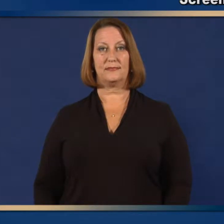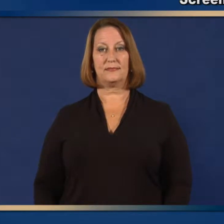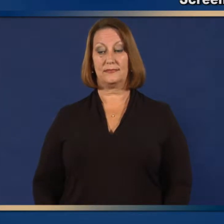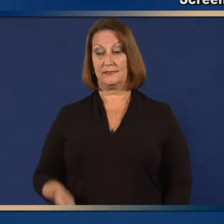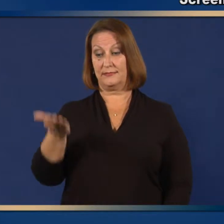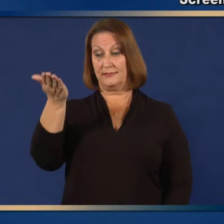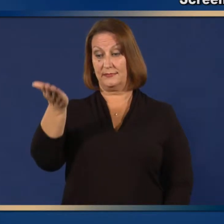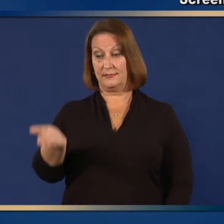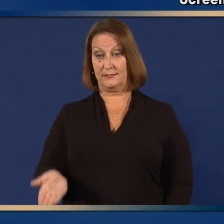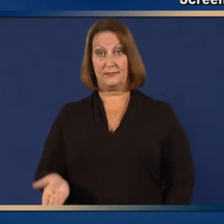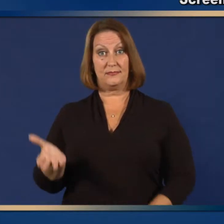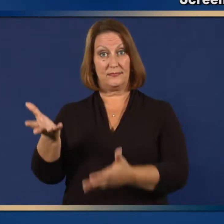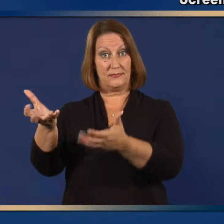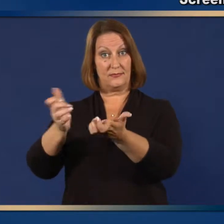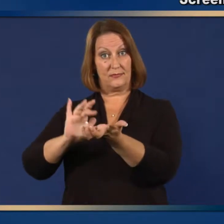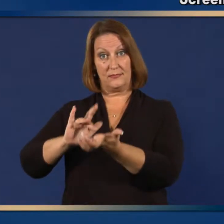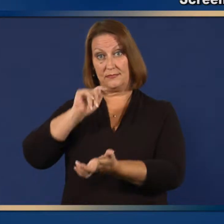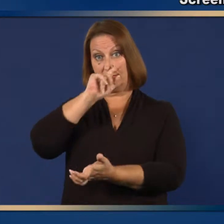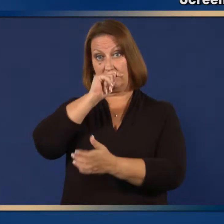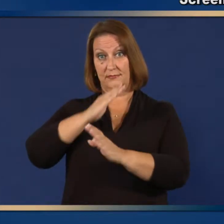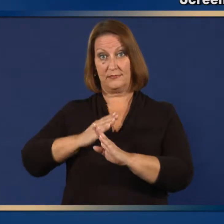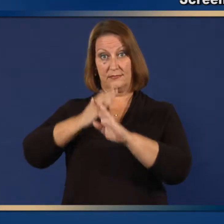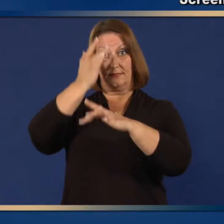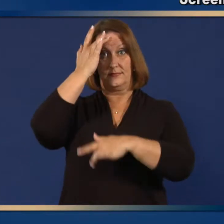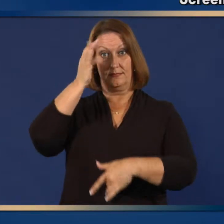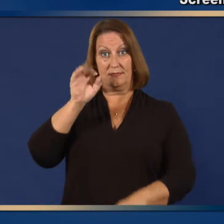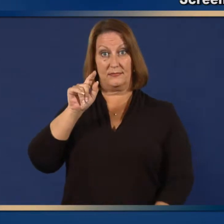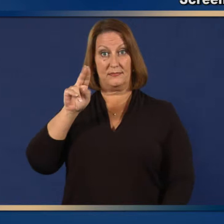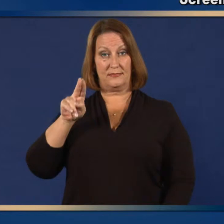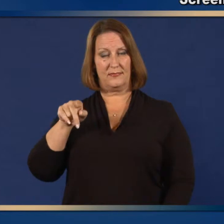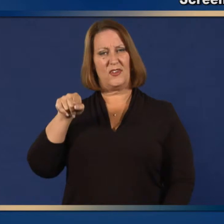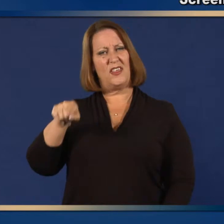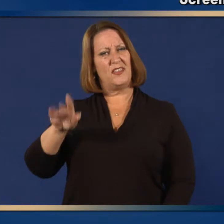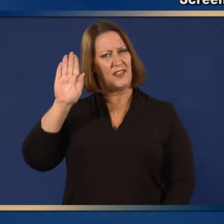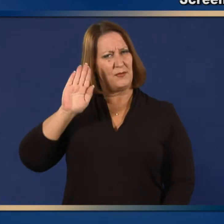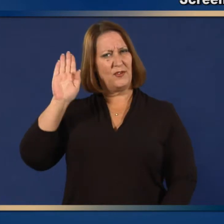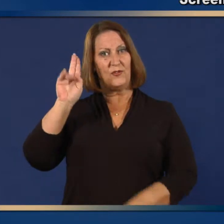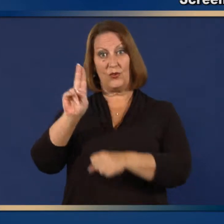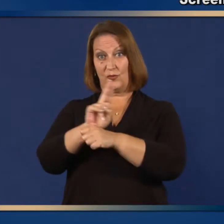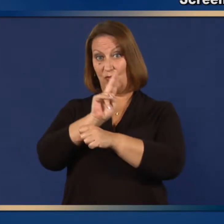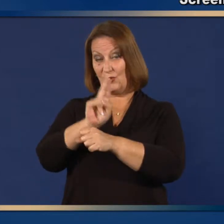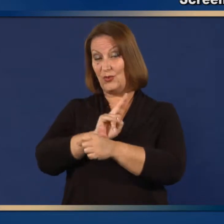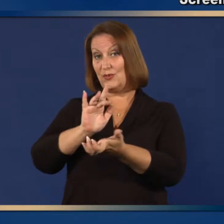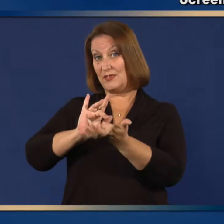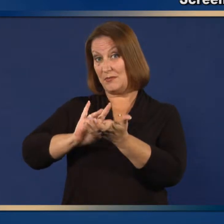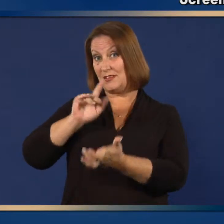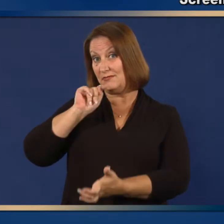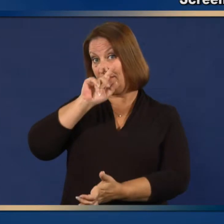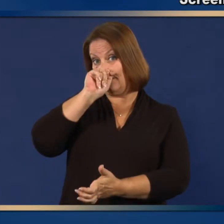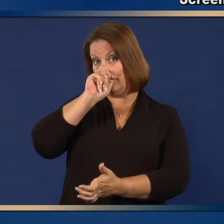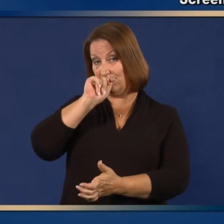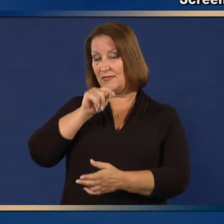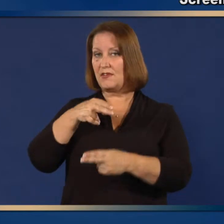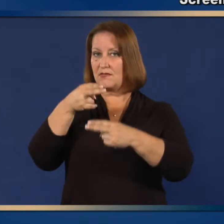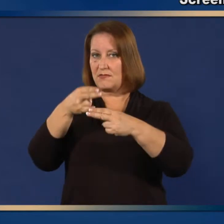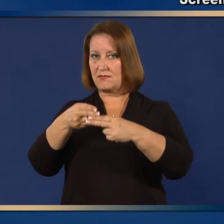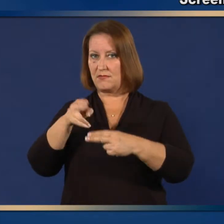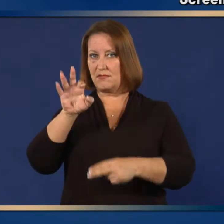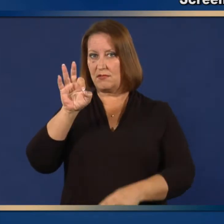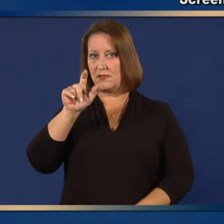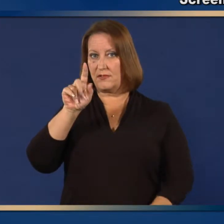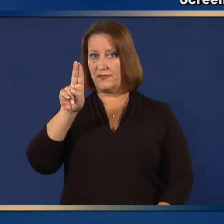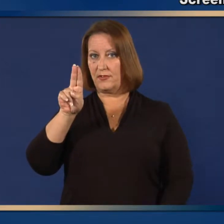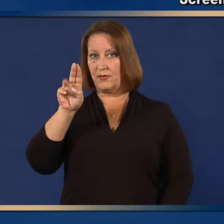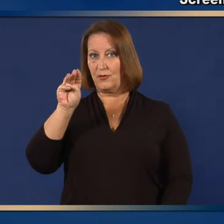Has the person to be vaccinated ever had a serious reaction to intranasal influenza